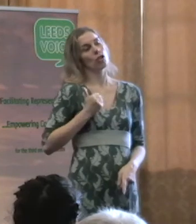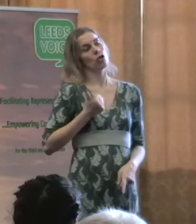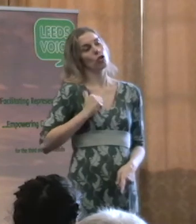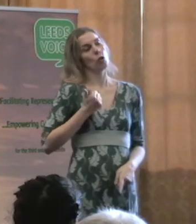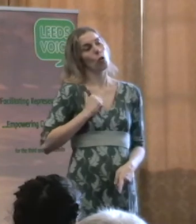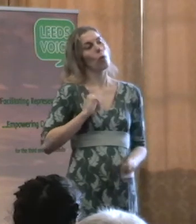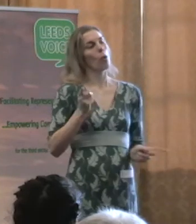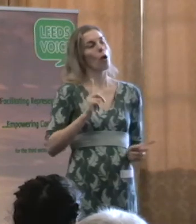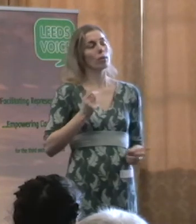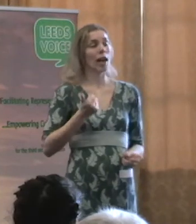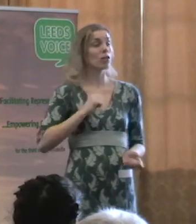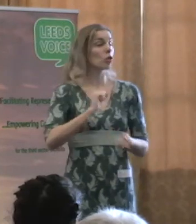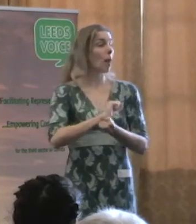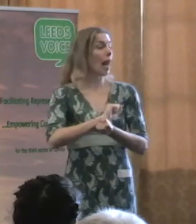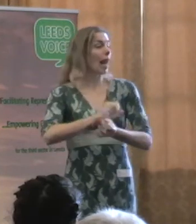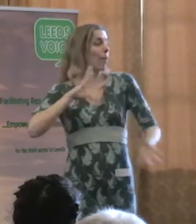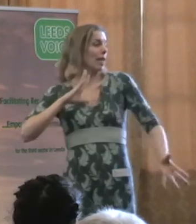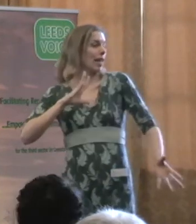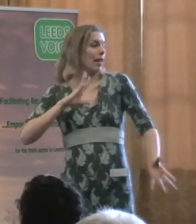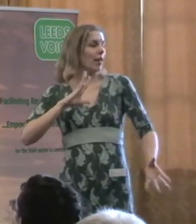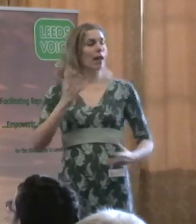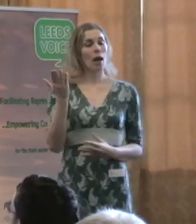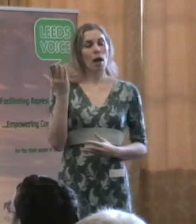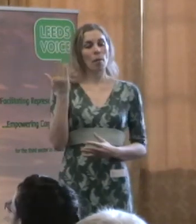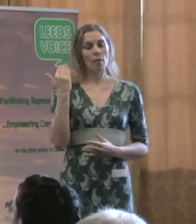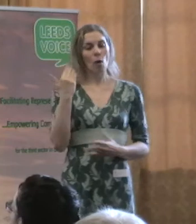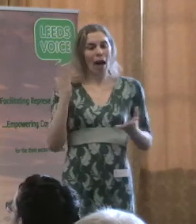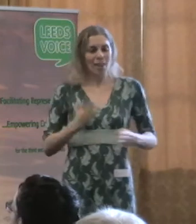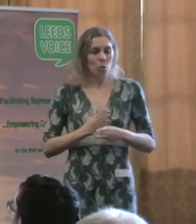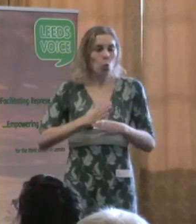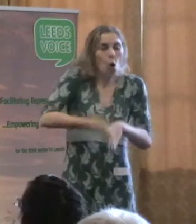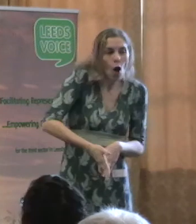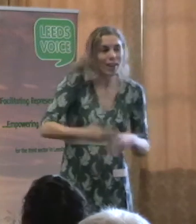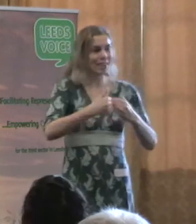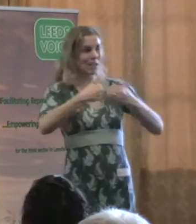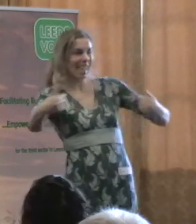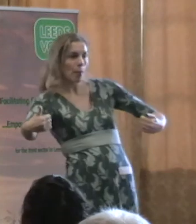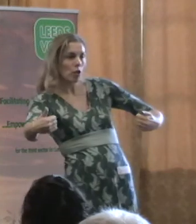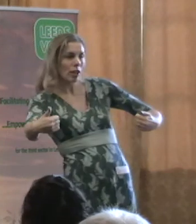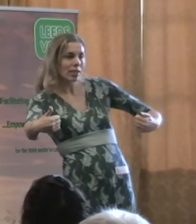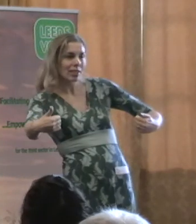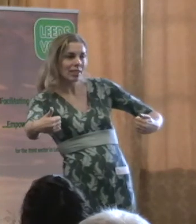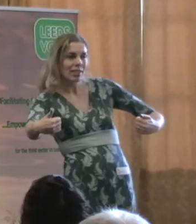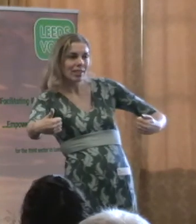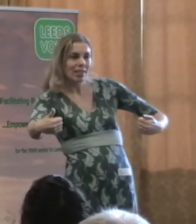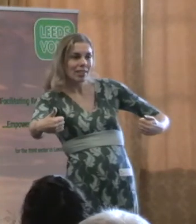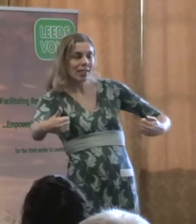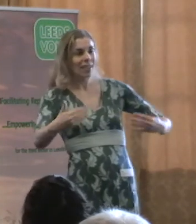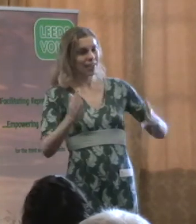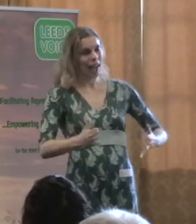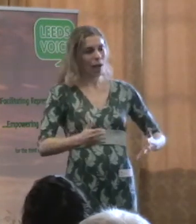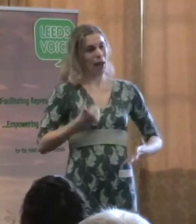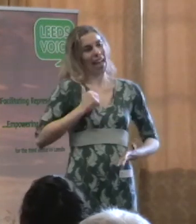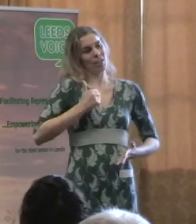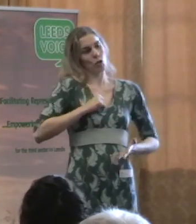liberty, rather than the previous government have earned autonomy. There are a new series of duties, which